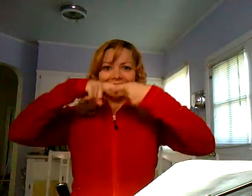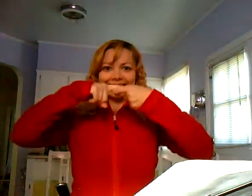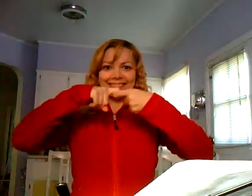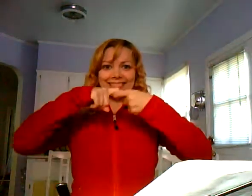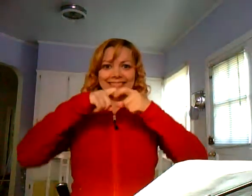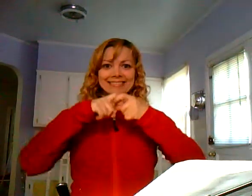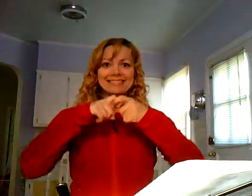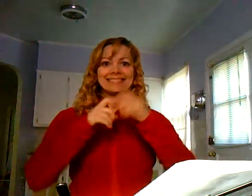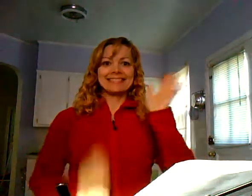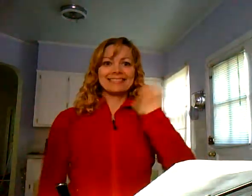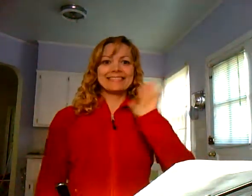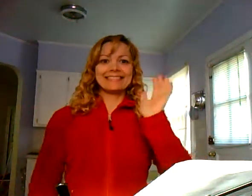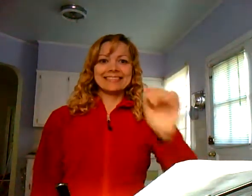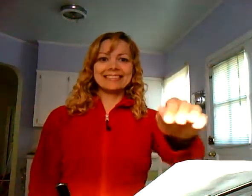Okay, let's pause for a moment.